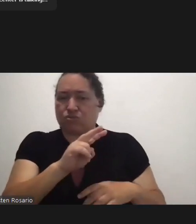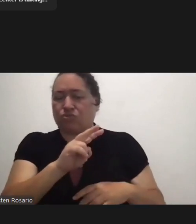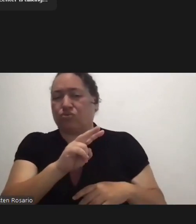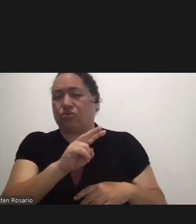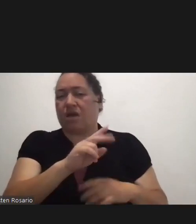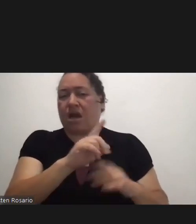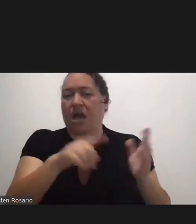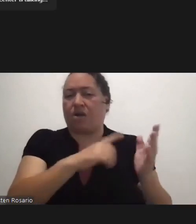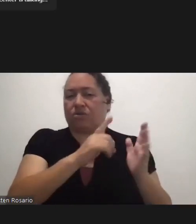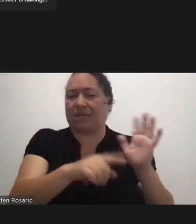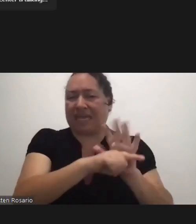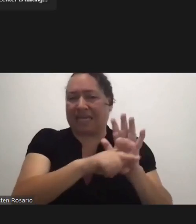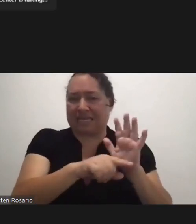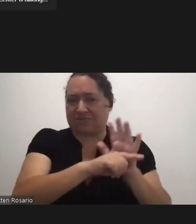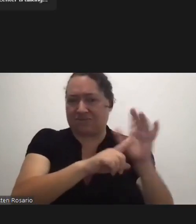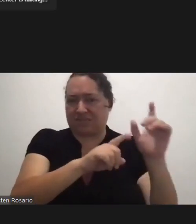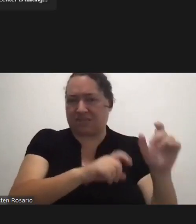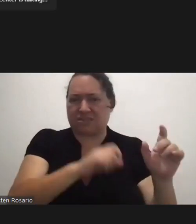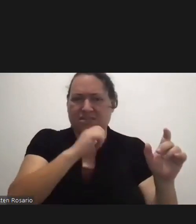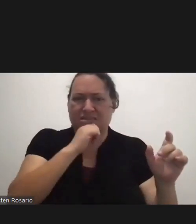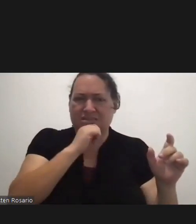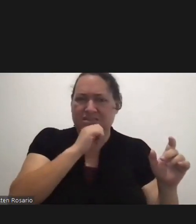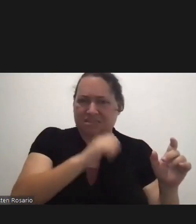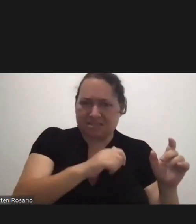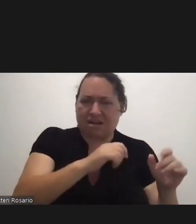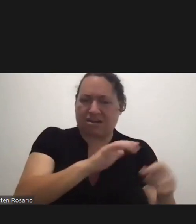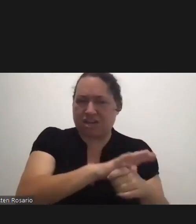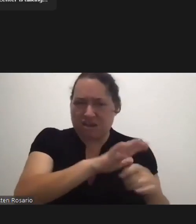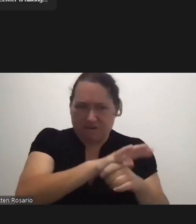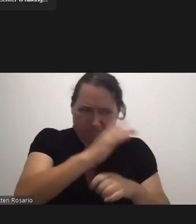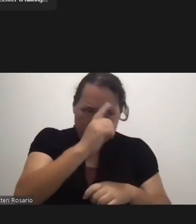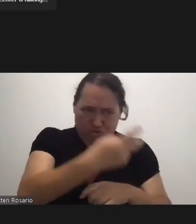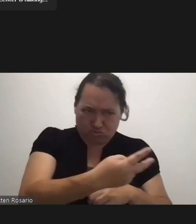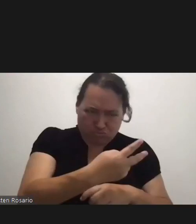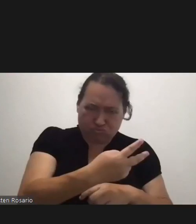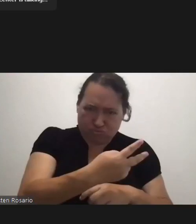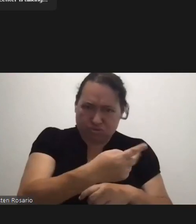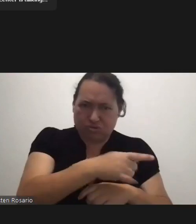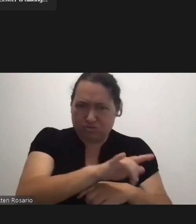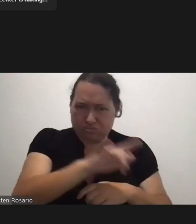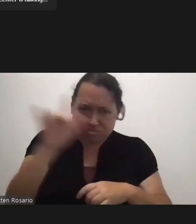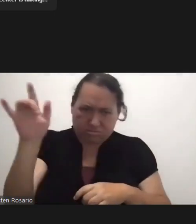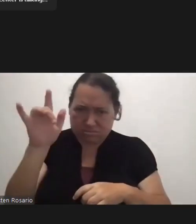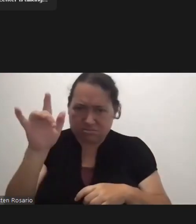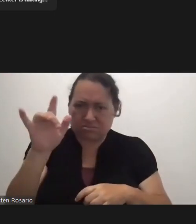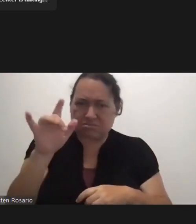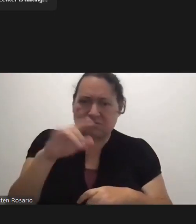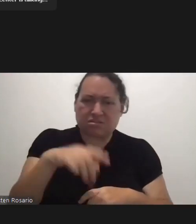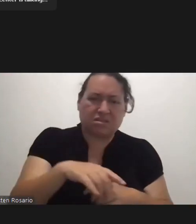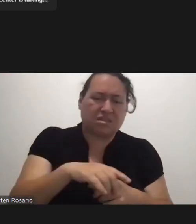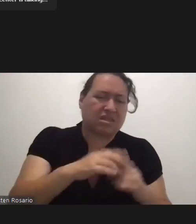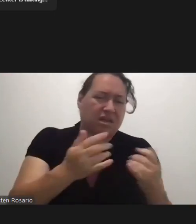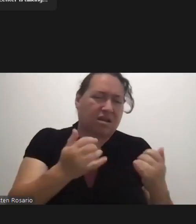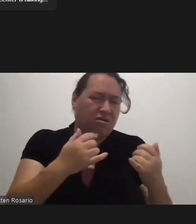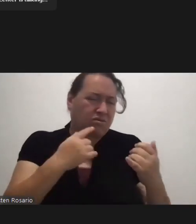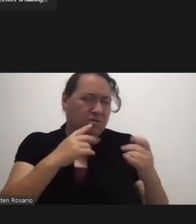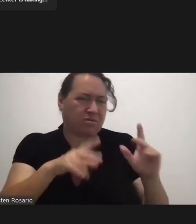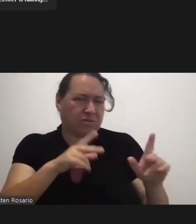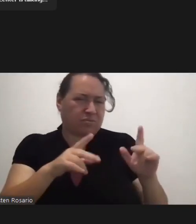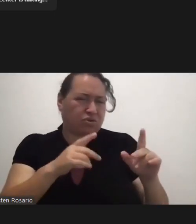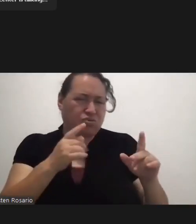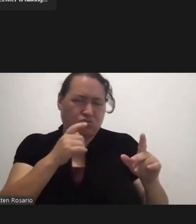Not Enough Is Your Administration Considering Stricter Rules For Those Coming From Hotspot Countries